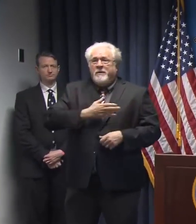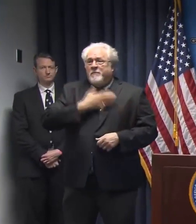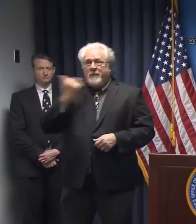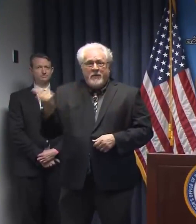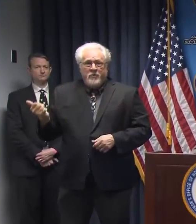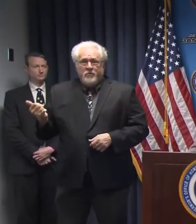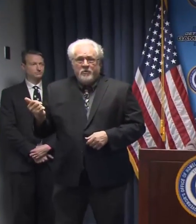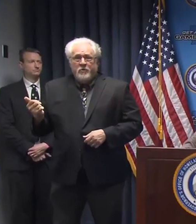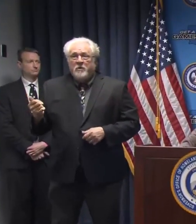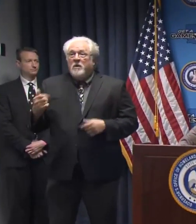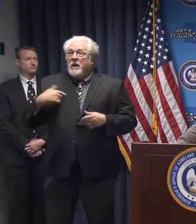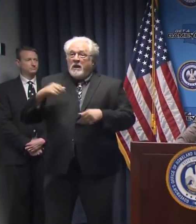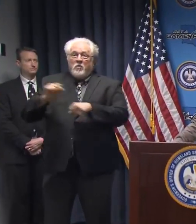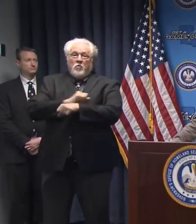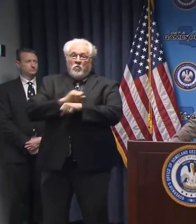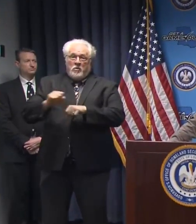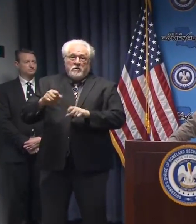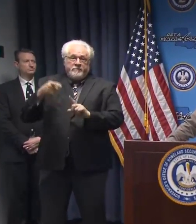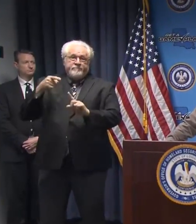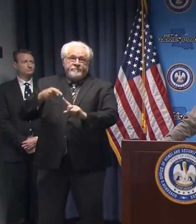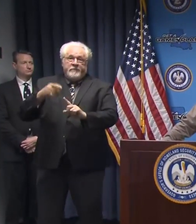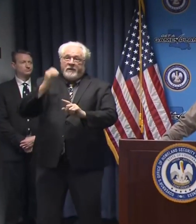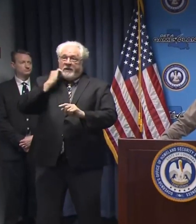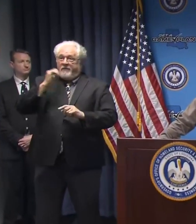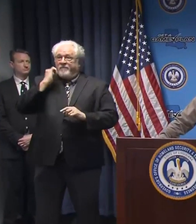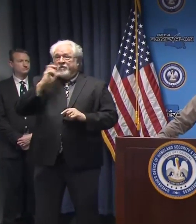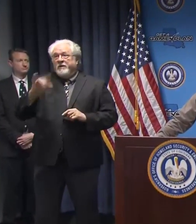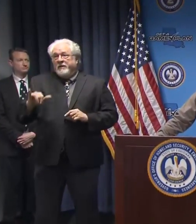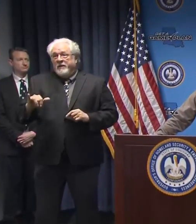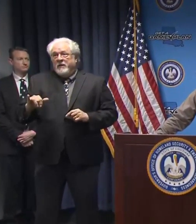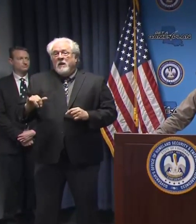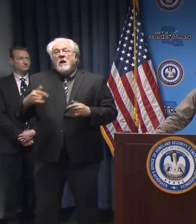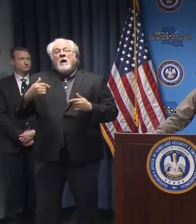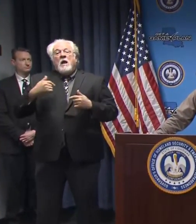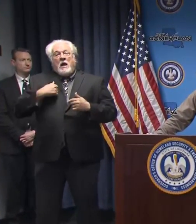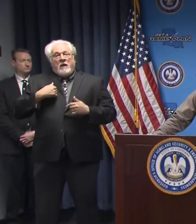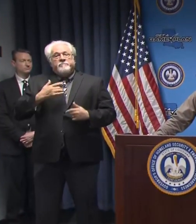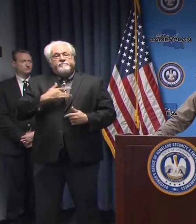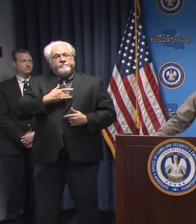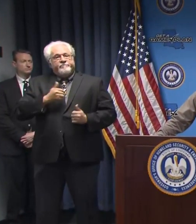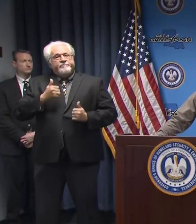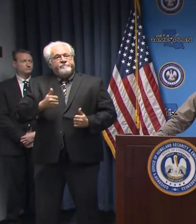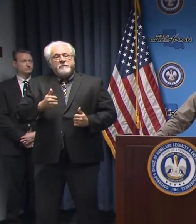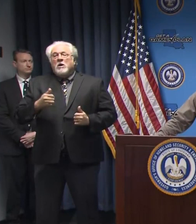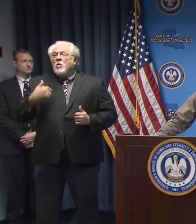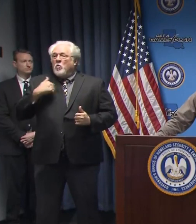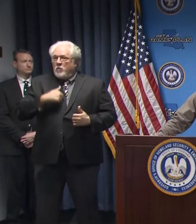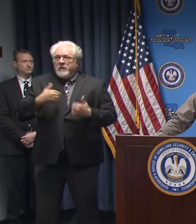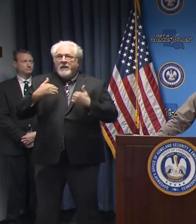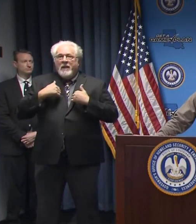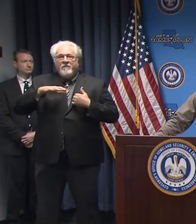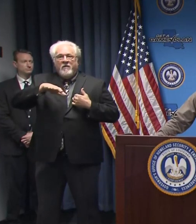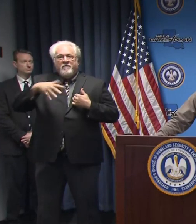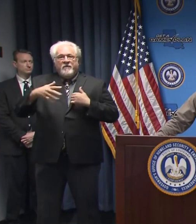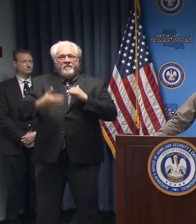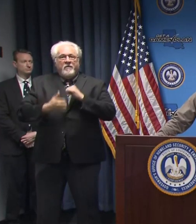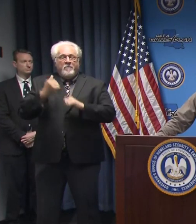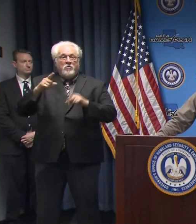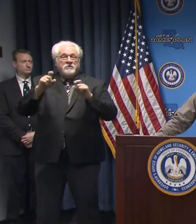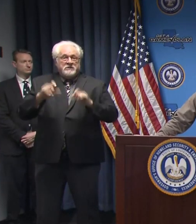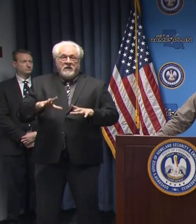And we are working on that every single day. I am heartened by the fact that we have the fifth most tests